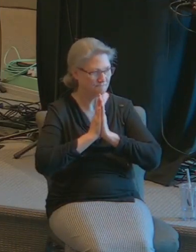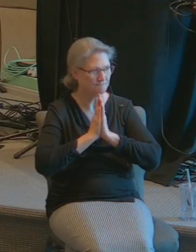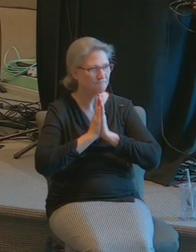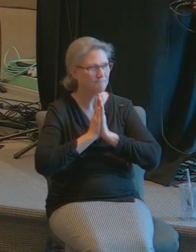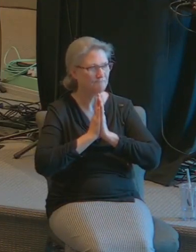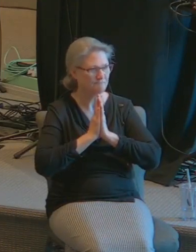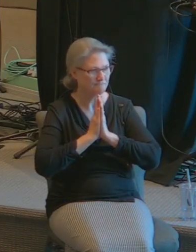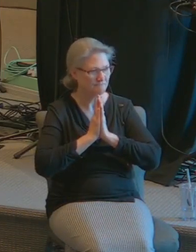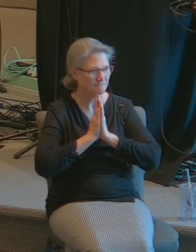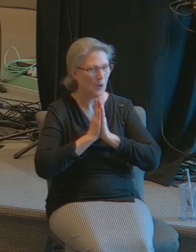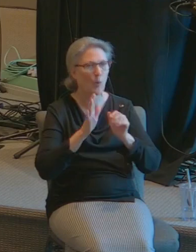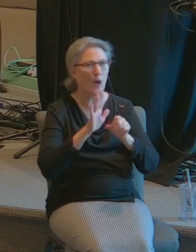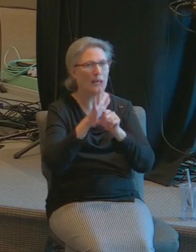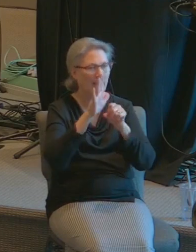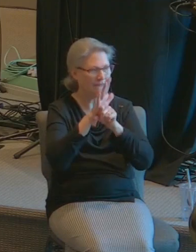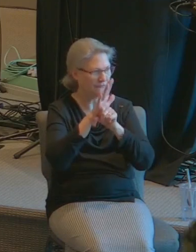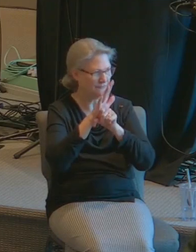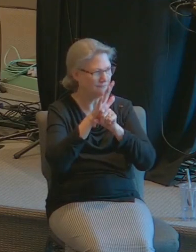the love